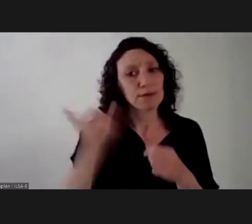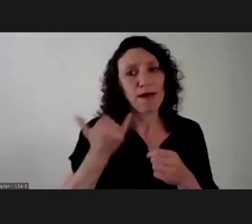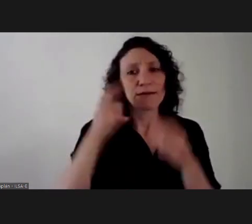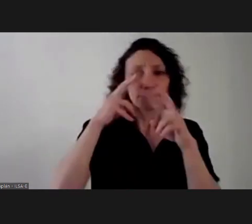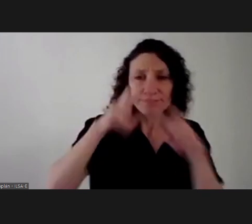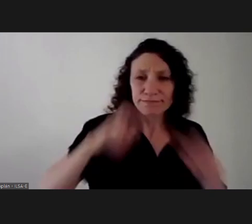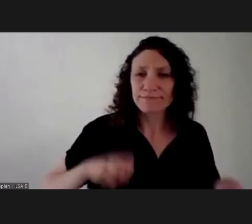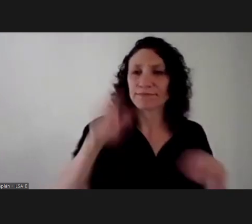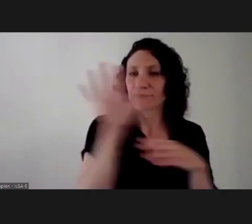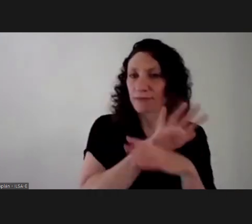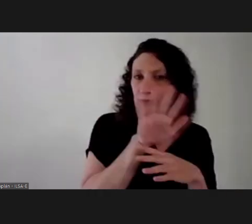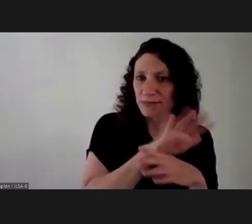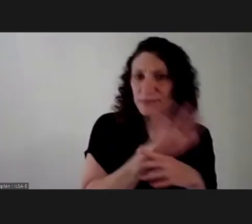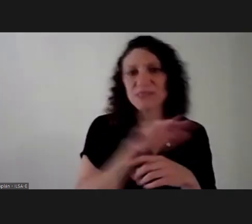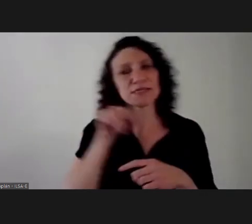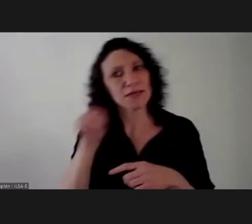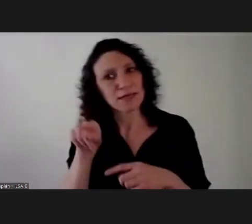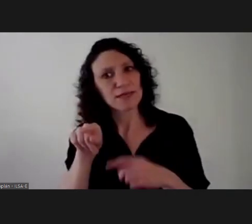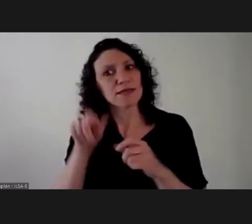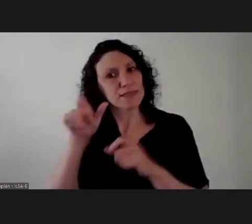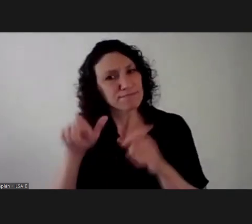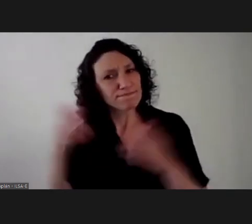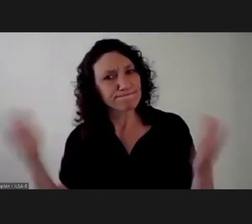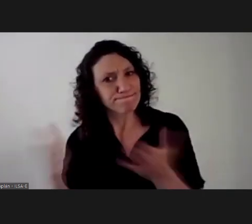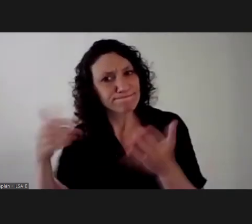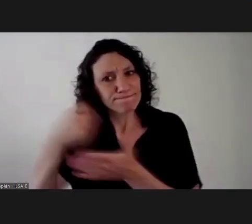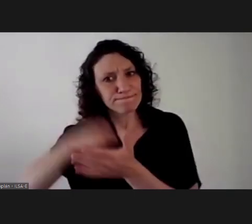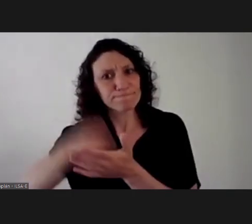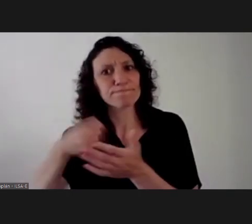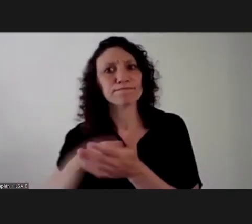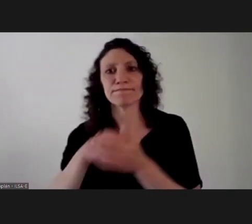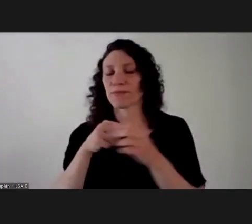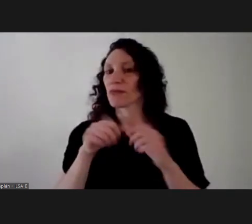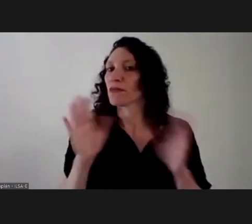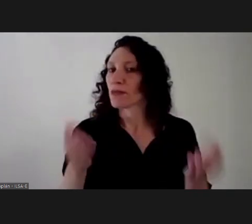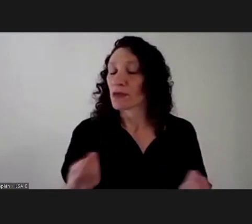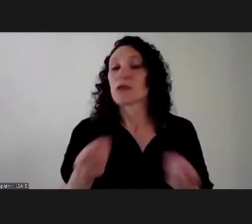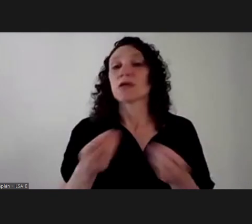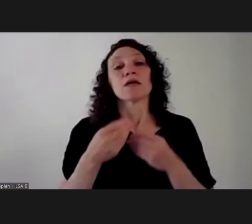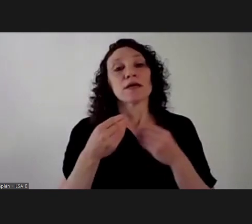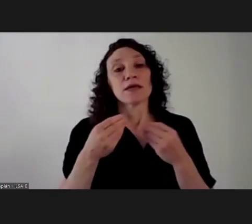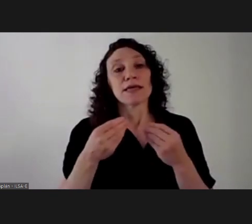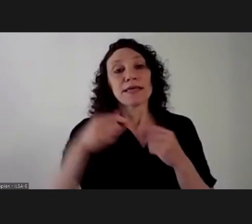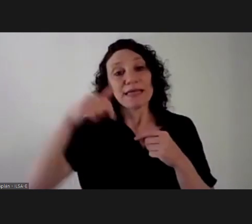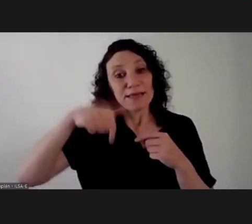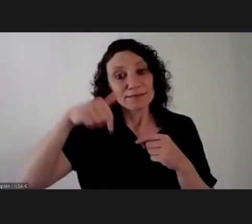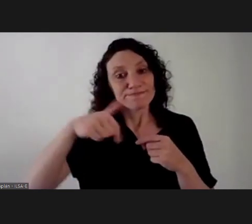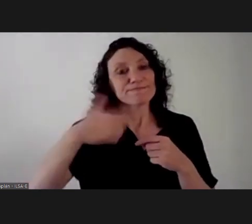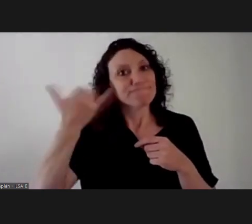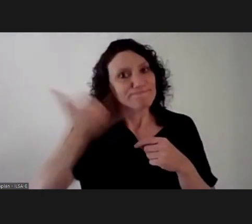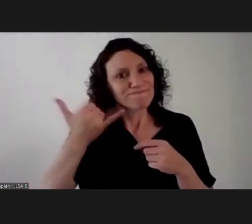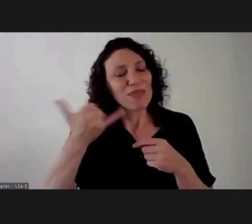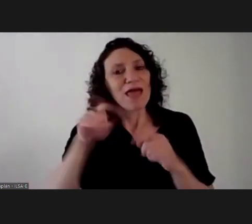studies of film and the outreach or the reach of criticism goes deeper